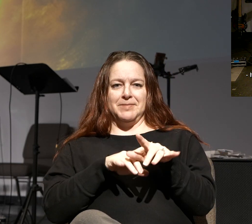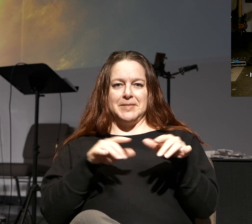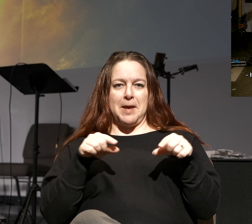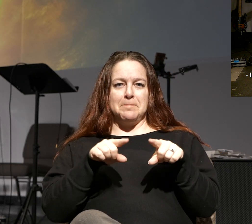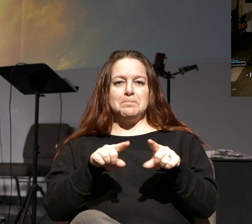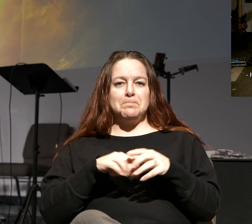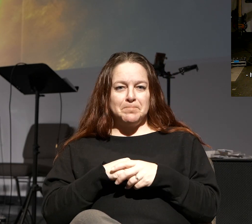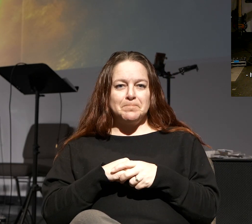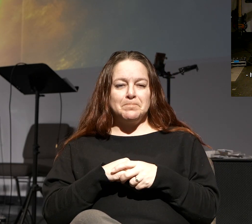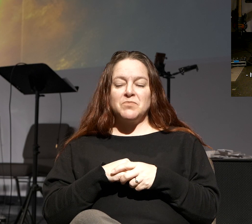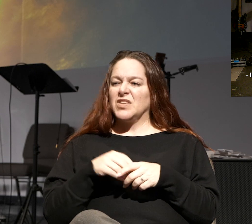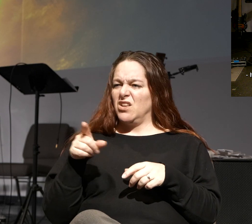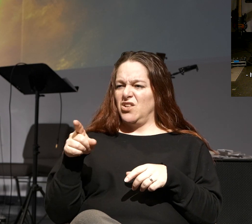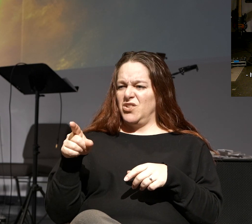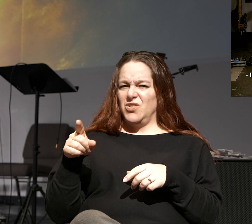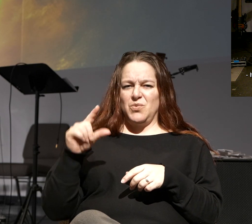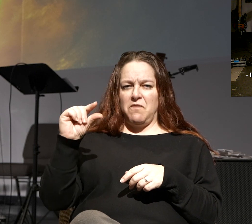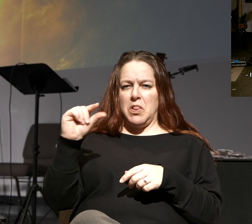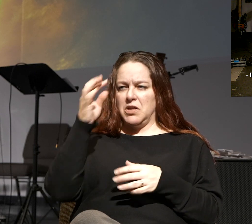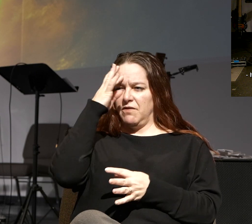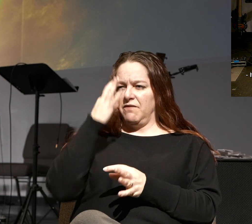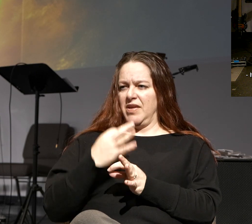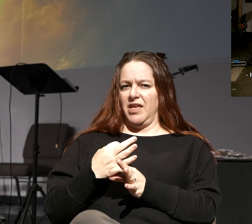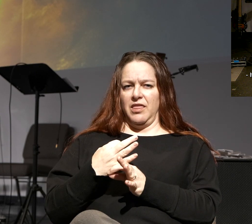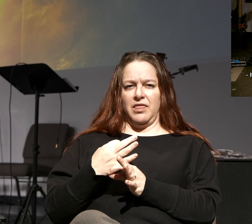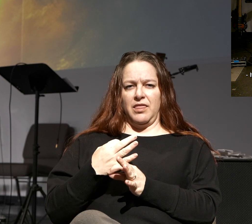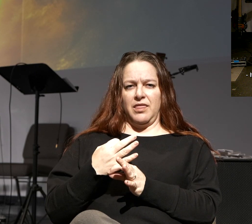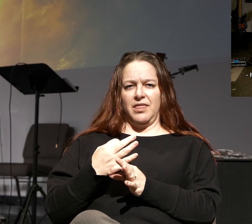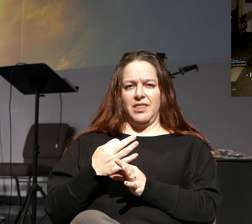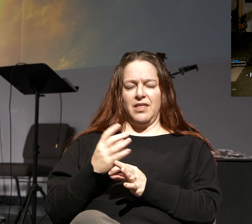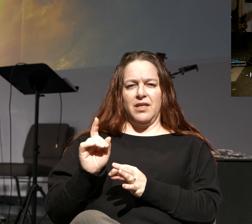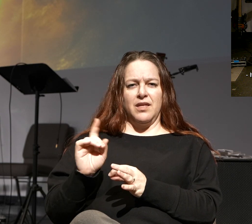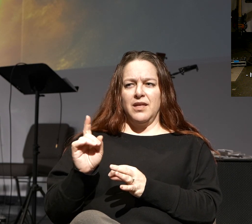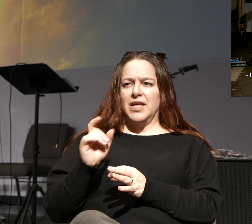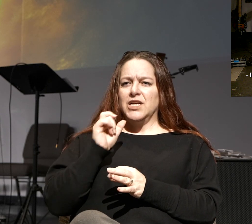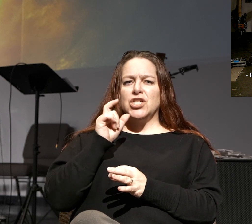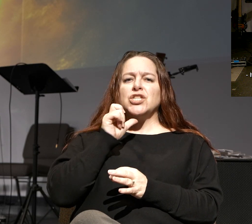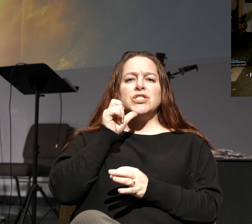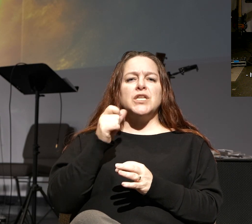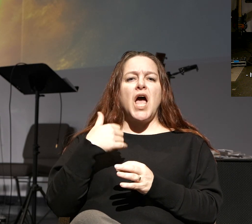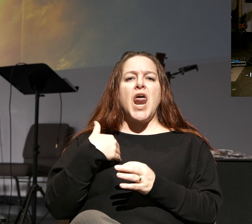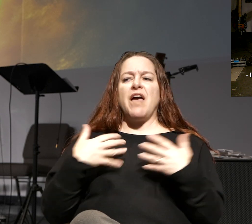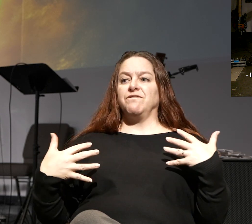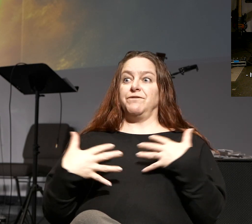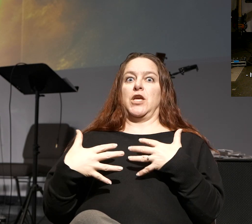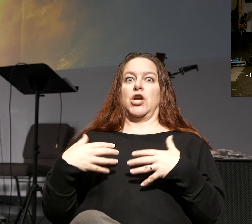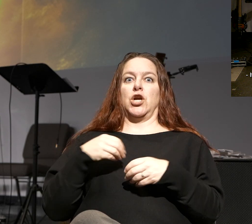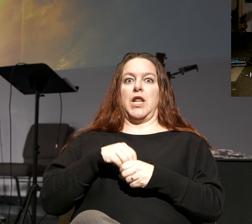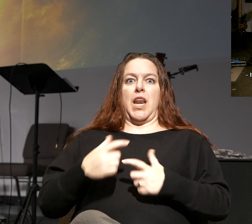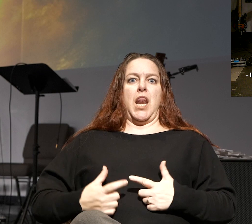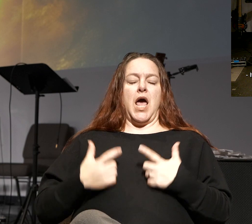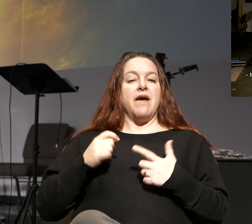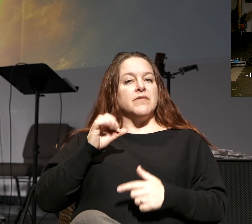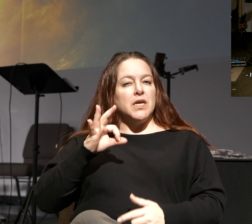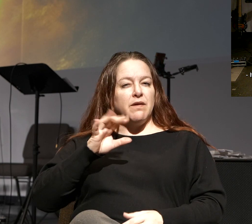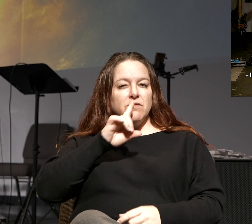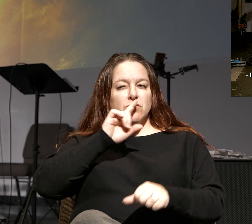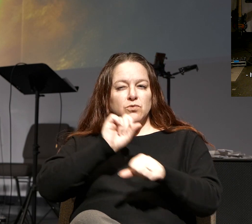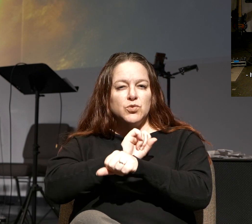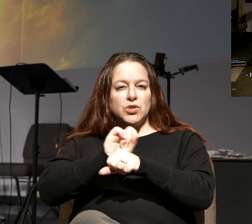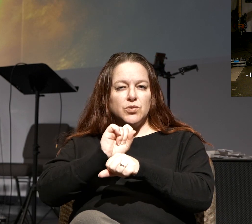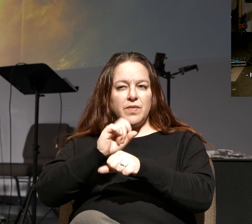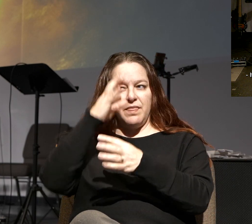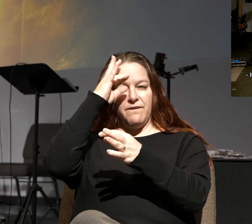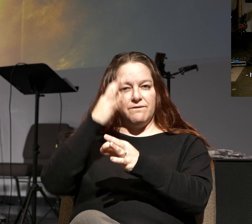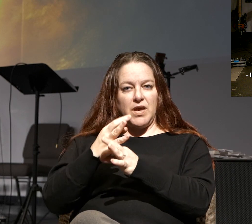So He's just saying, you have little faith. You shouldn't have this fear in your life if you really had the faith that I